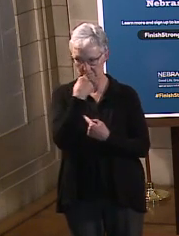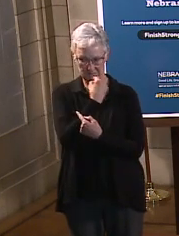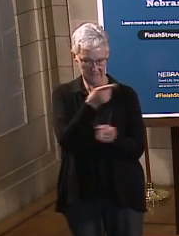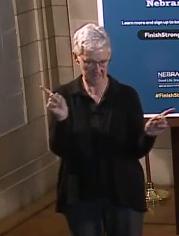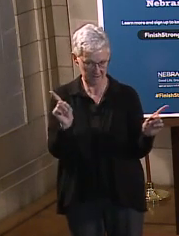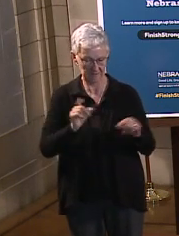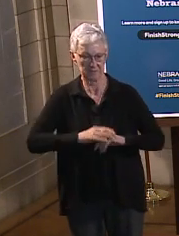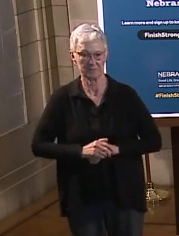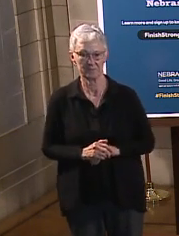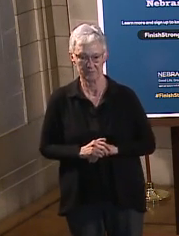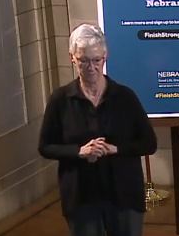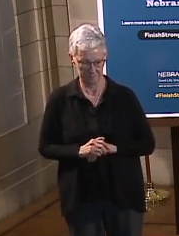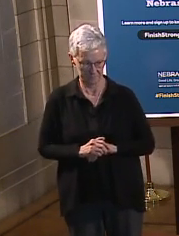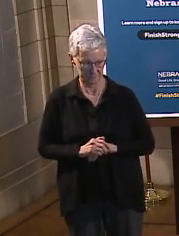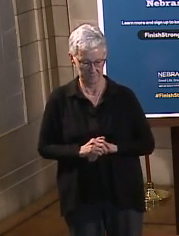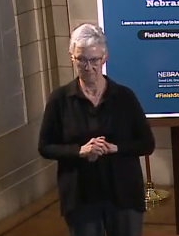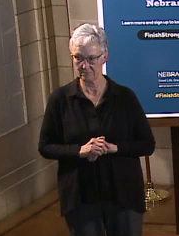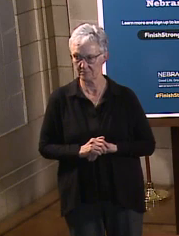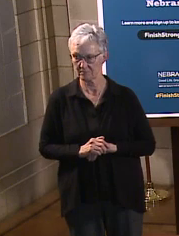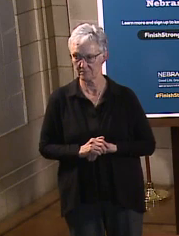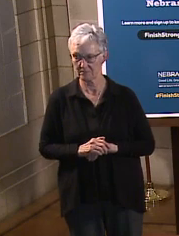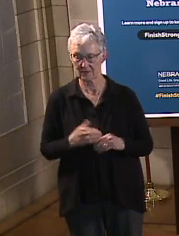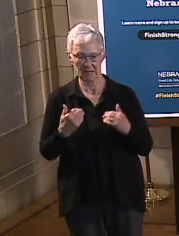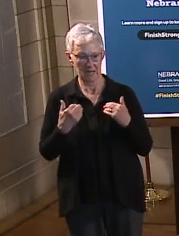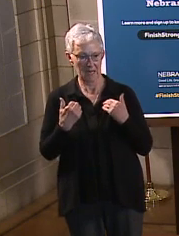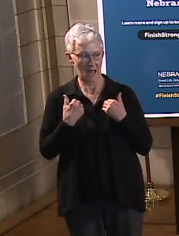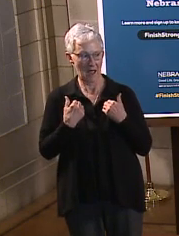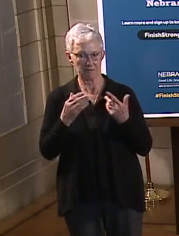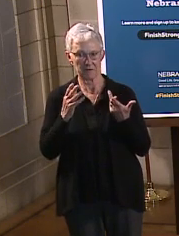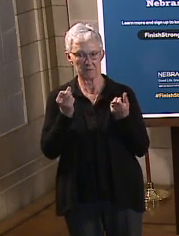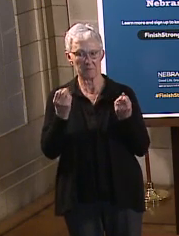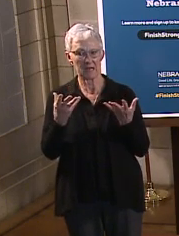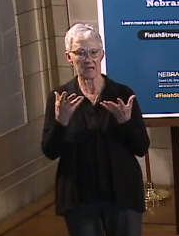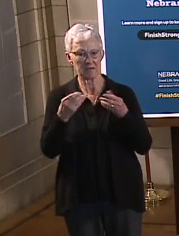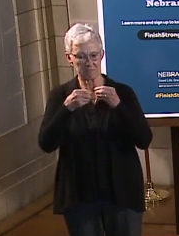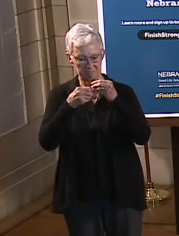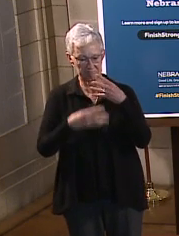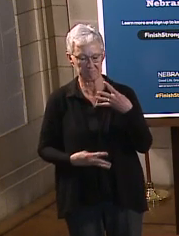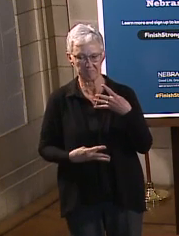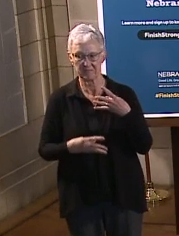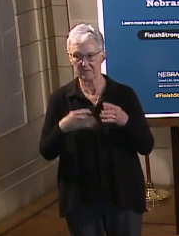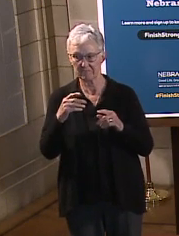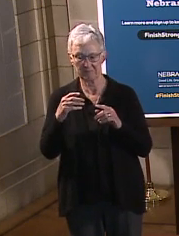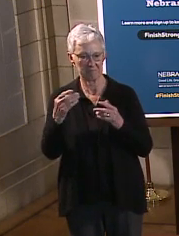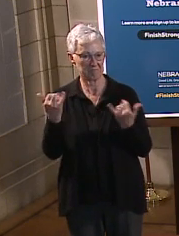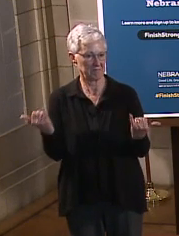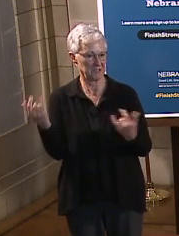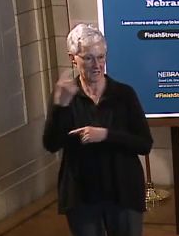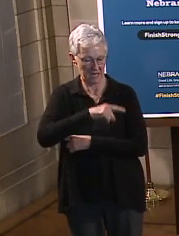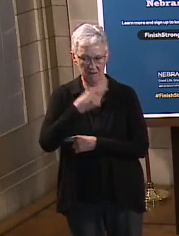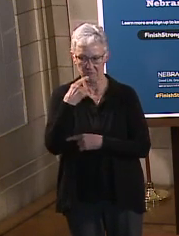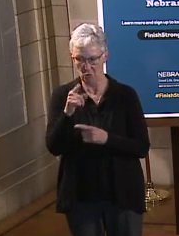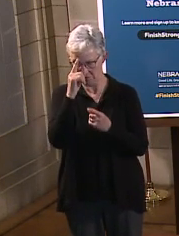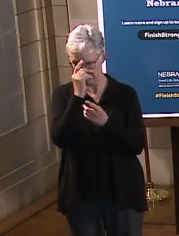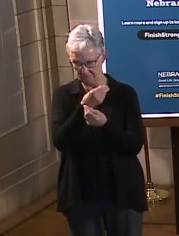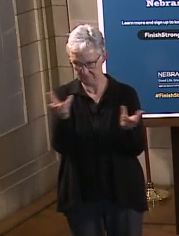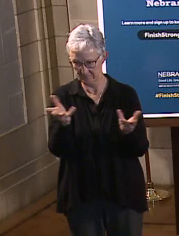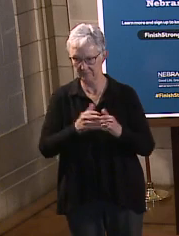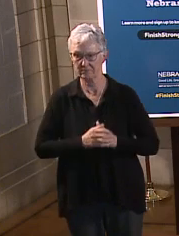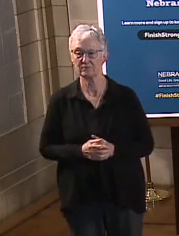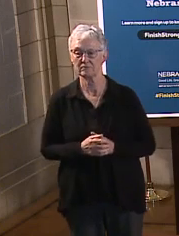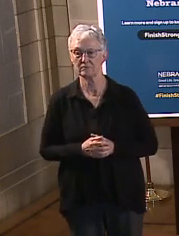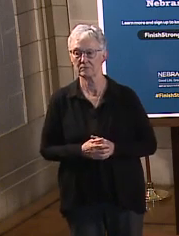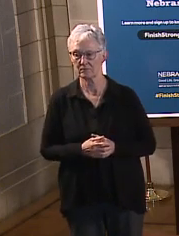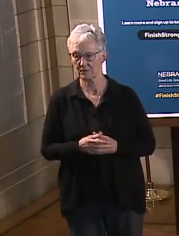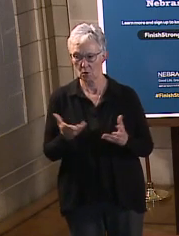to the state's response to the pandemic and other topics that we have here today. As always, we want to remind people